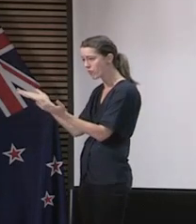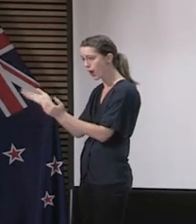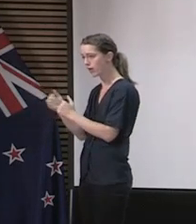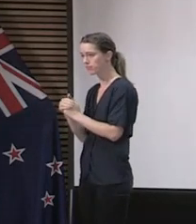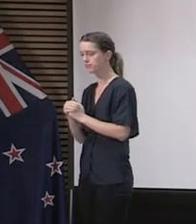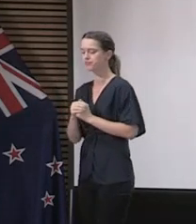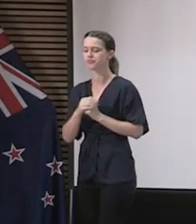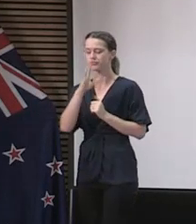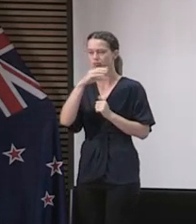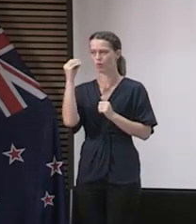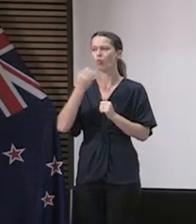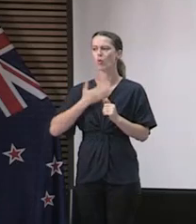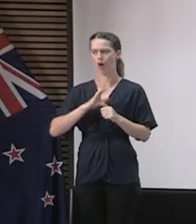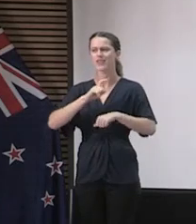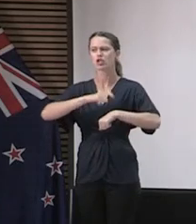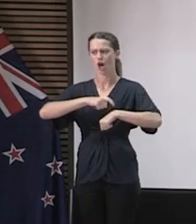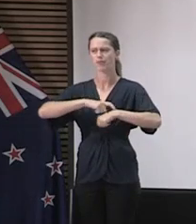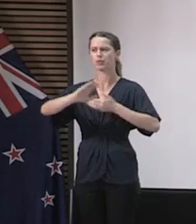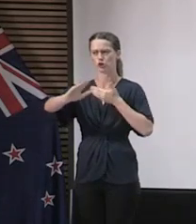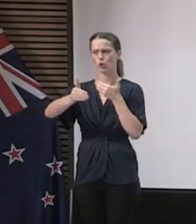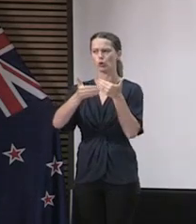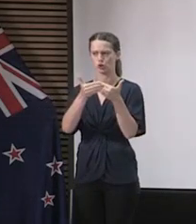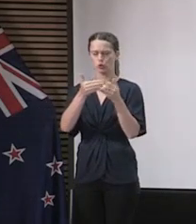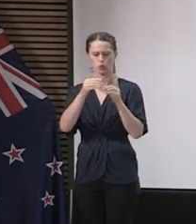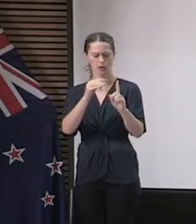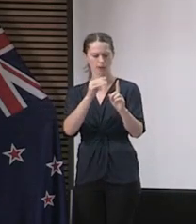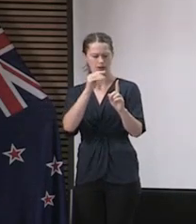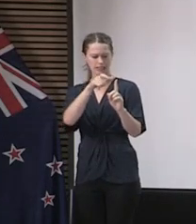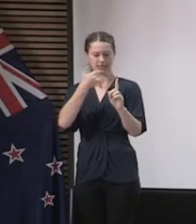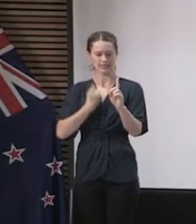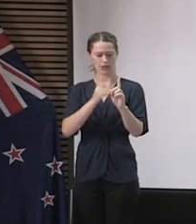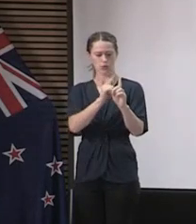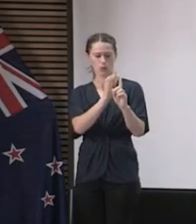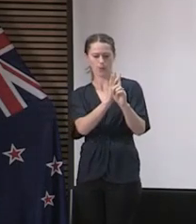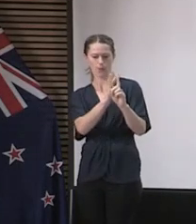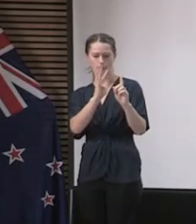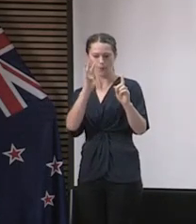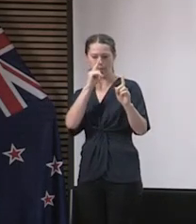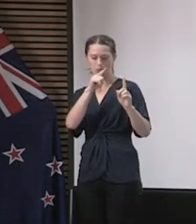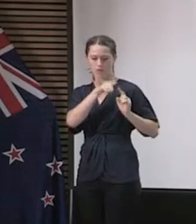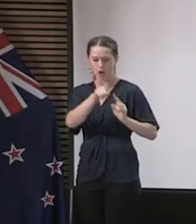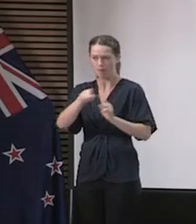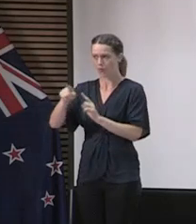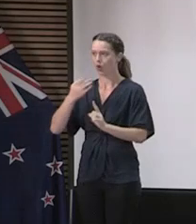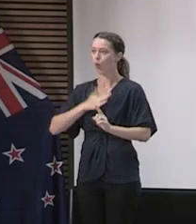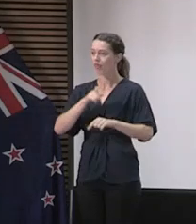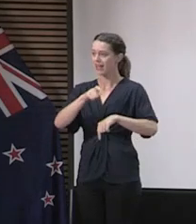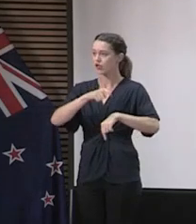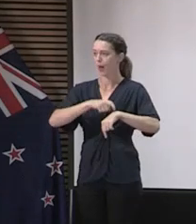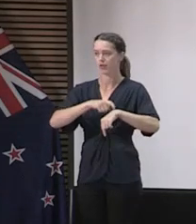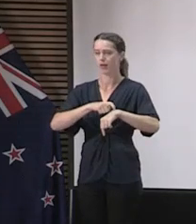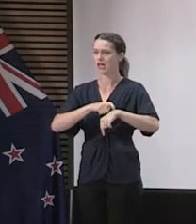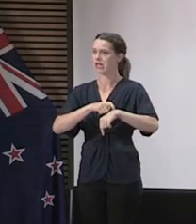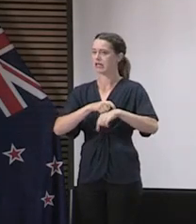that window to be as narrow as possible. So the goal that we're working towards, of course, is you're wanting that contact tracing to be in that